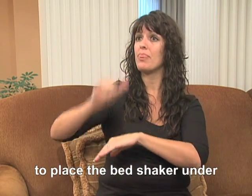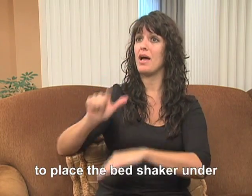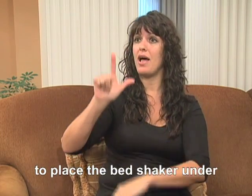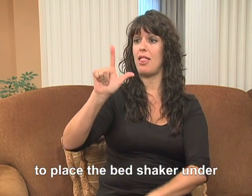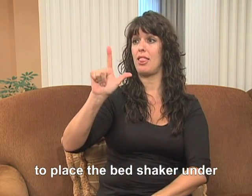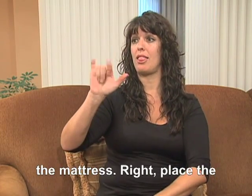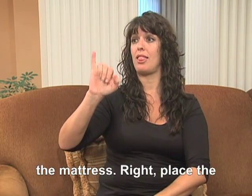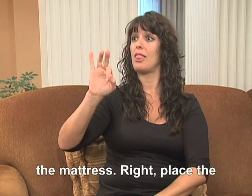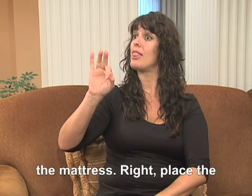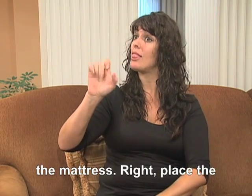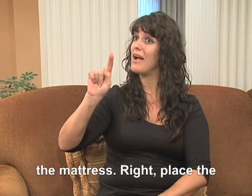mattress.